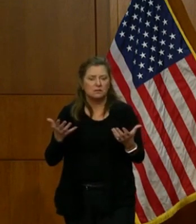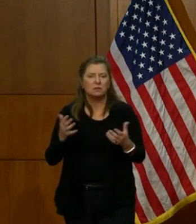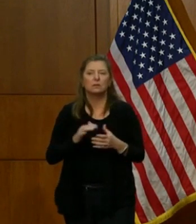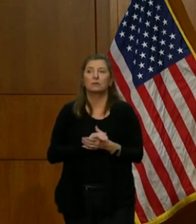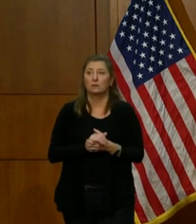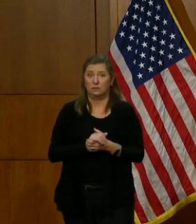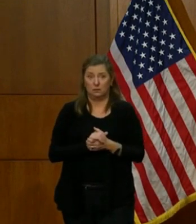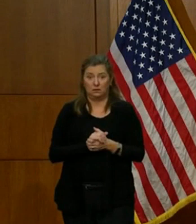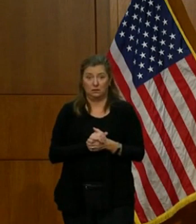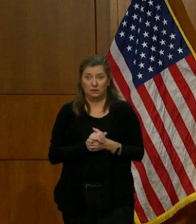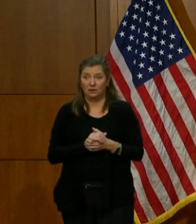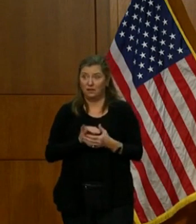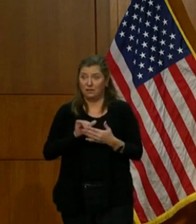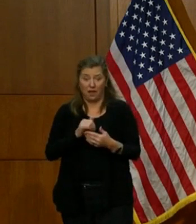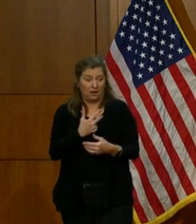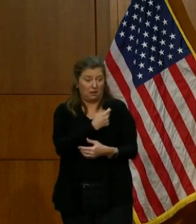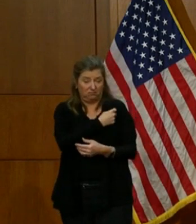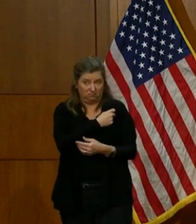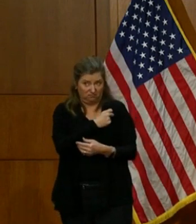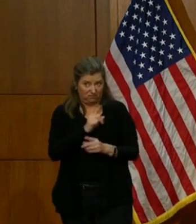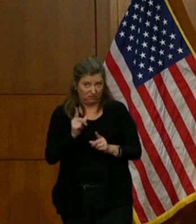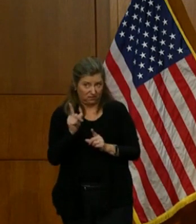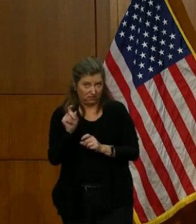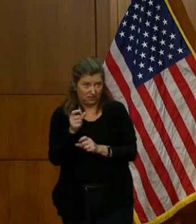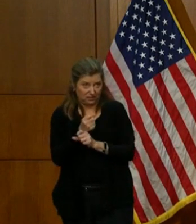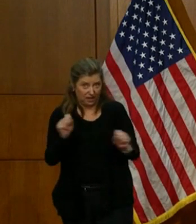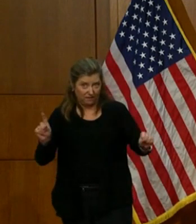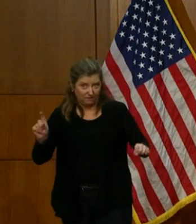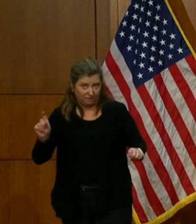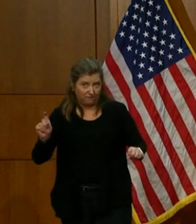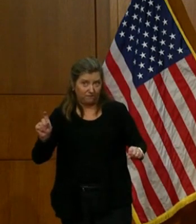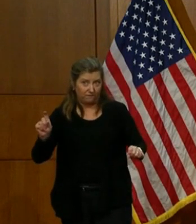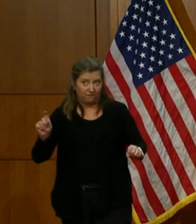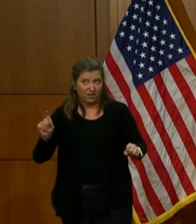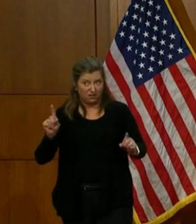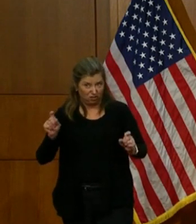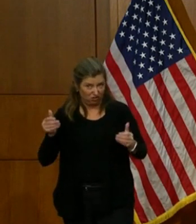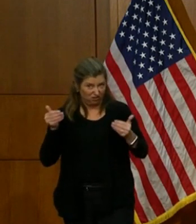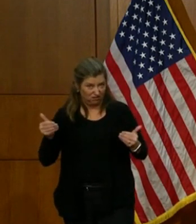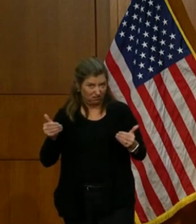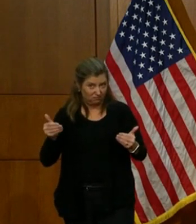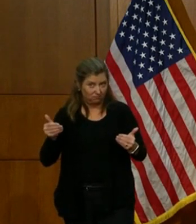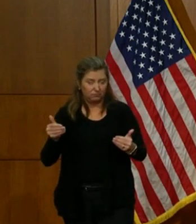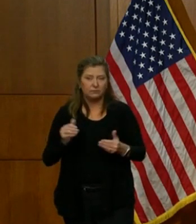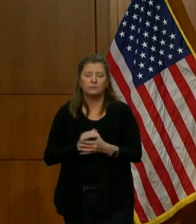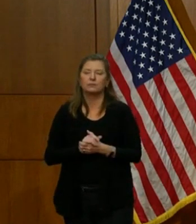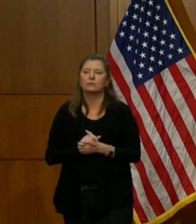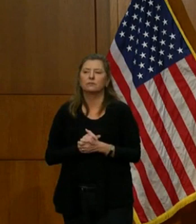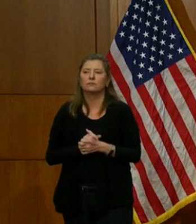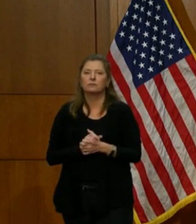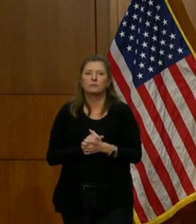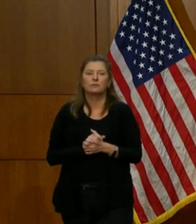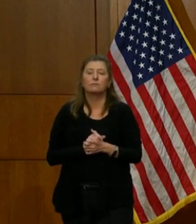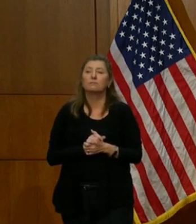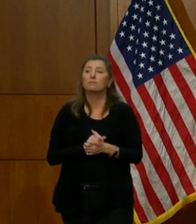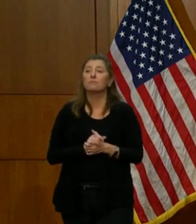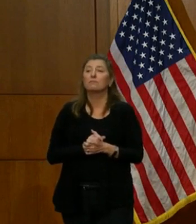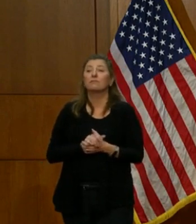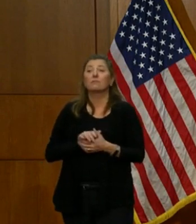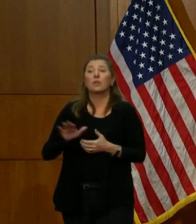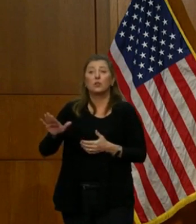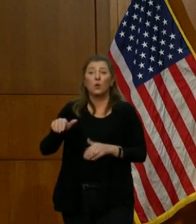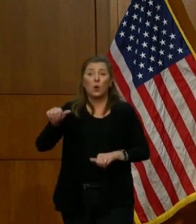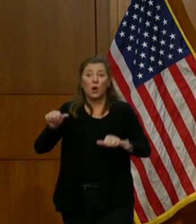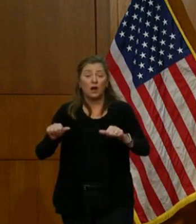is this vaccine safe, and should I take it? My answer to